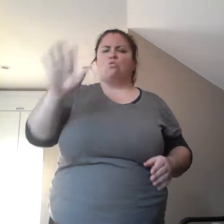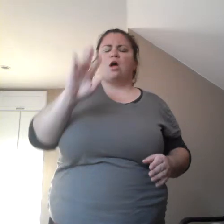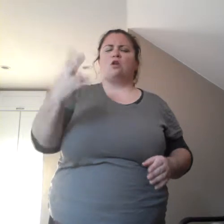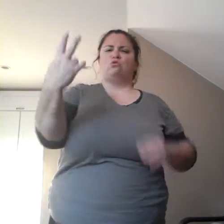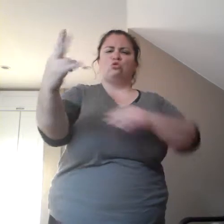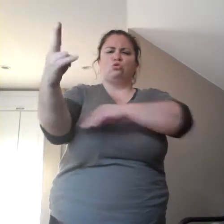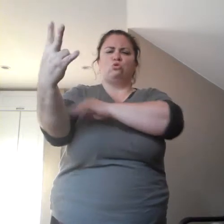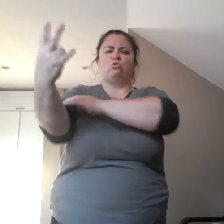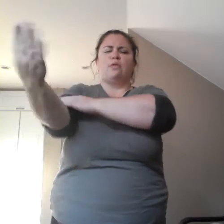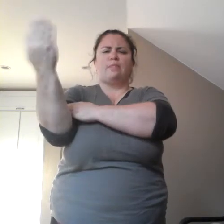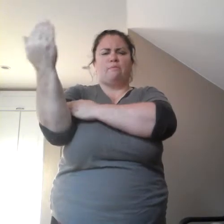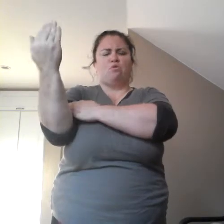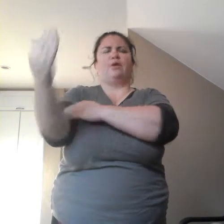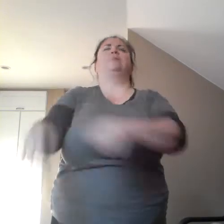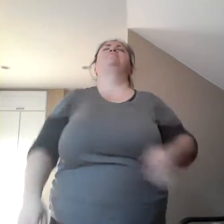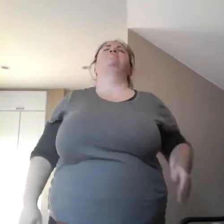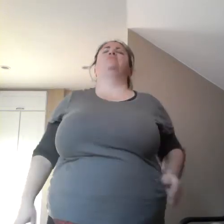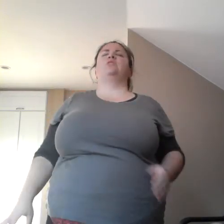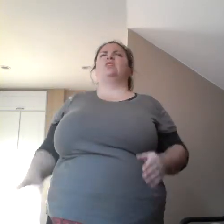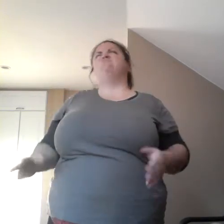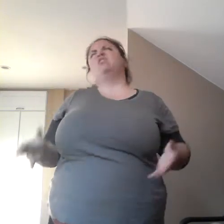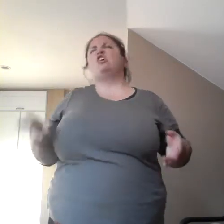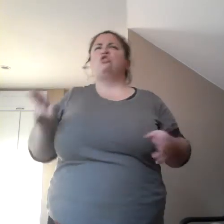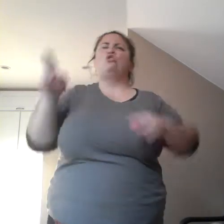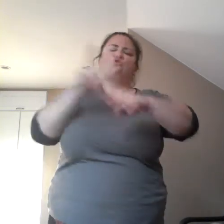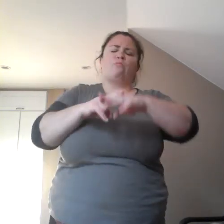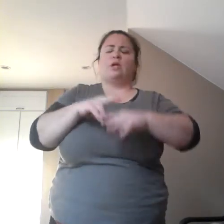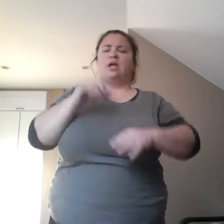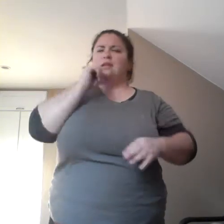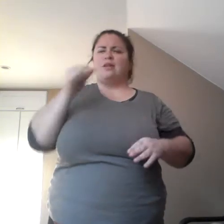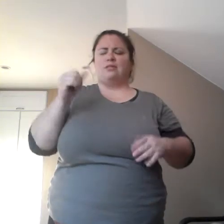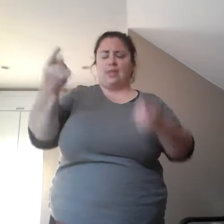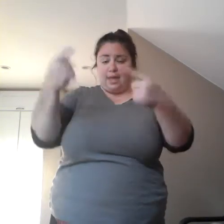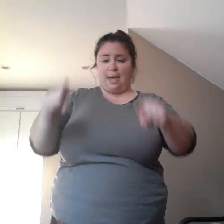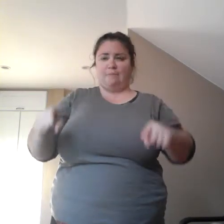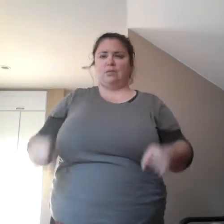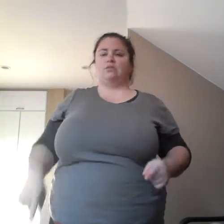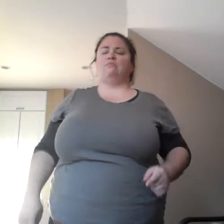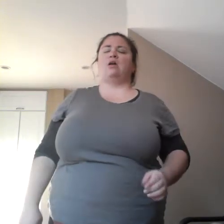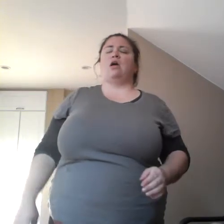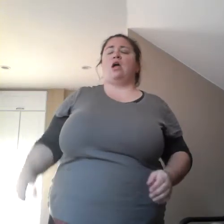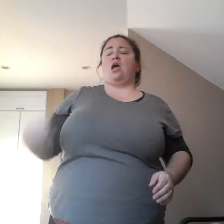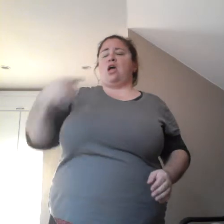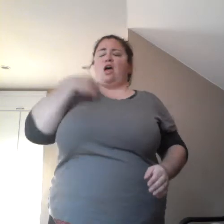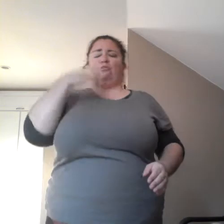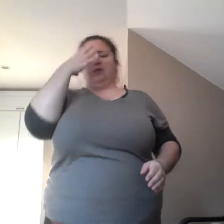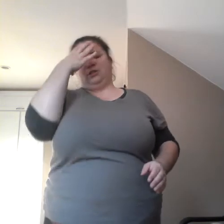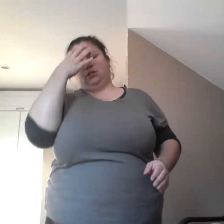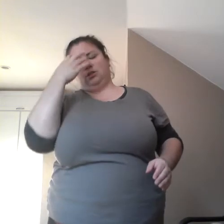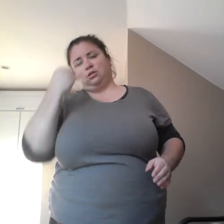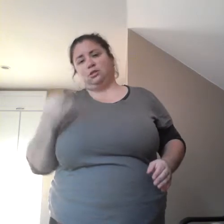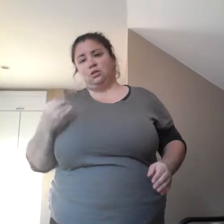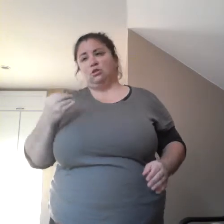So, I, it was 2am, I was tired, so I kind of just was going through the motions.